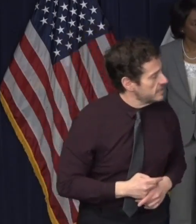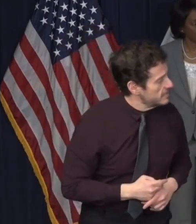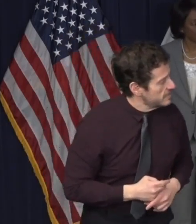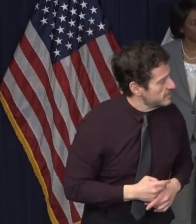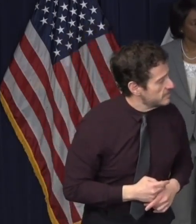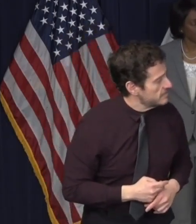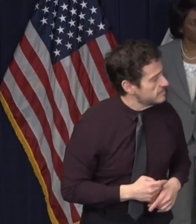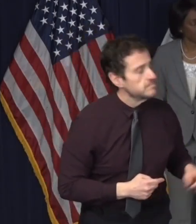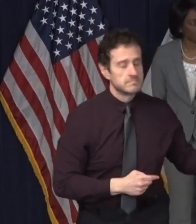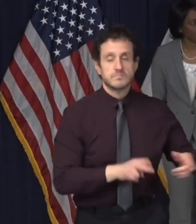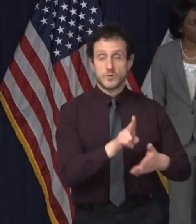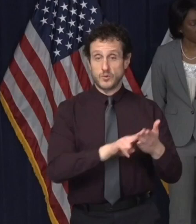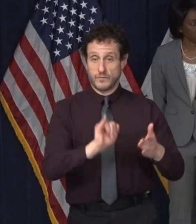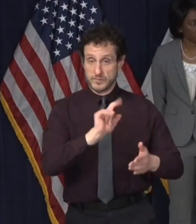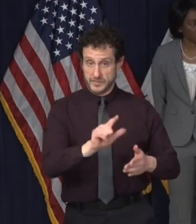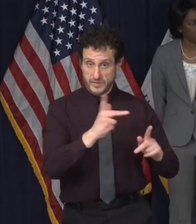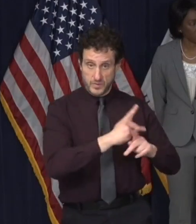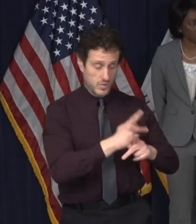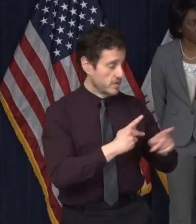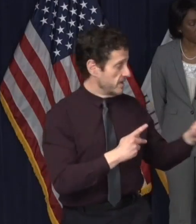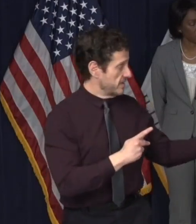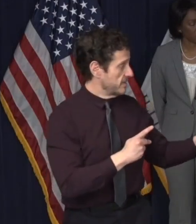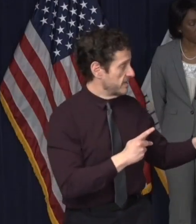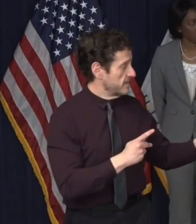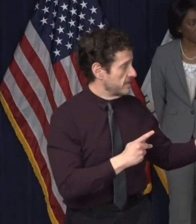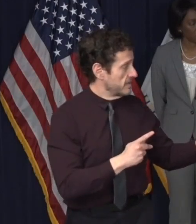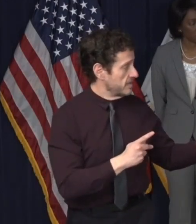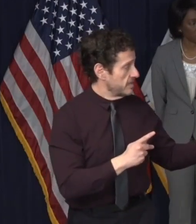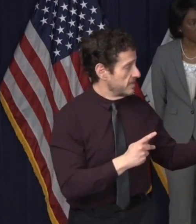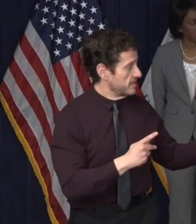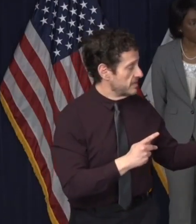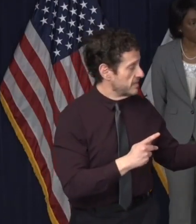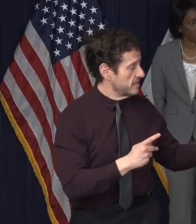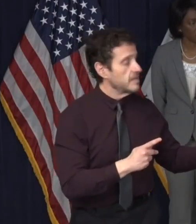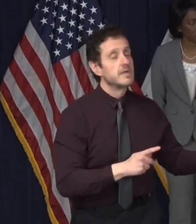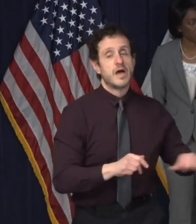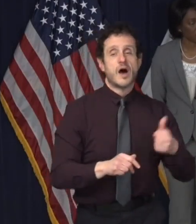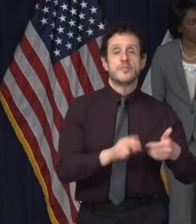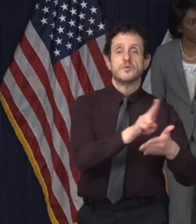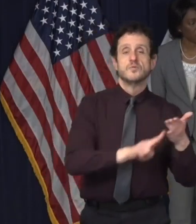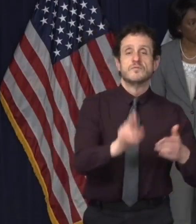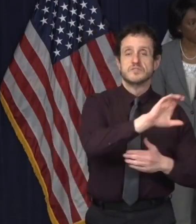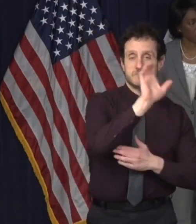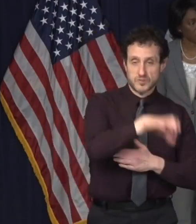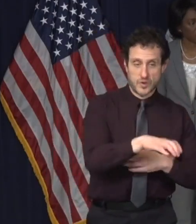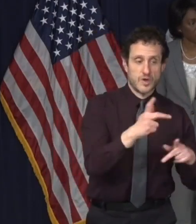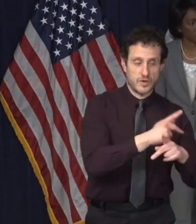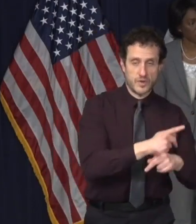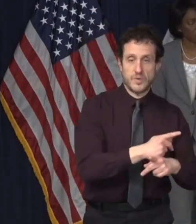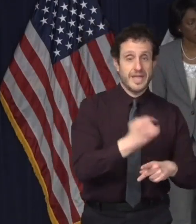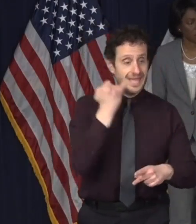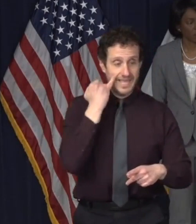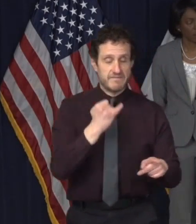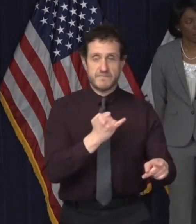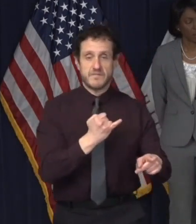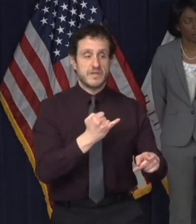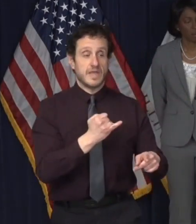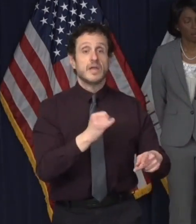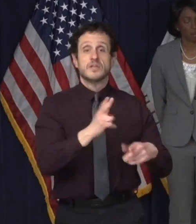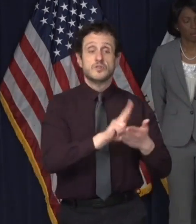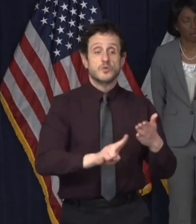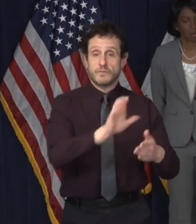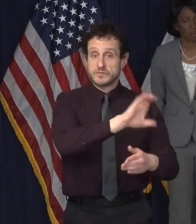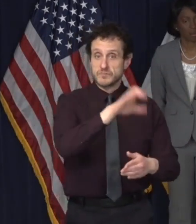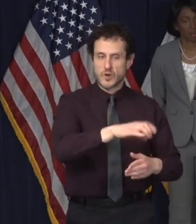University of Illinois calculations with seasonal forcing, one showing the University of Chicago calculations without. More pessimistic